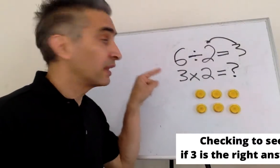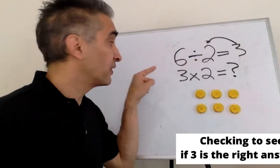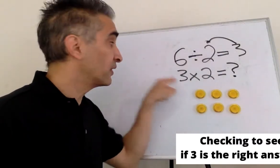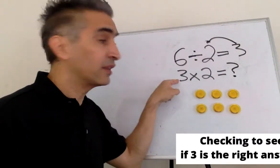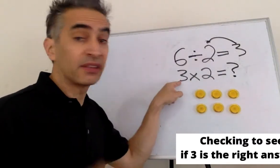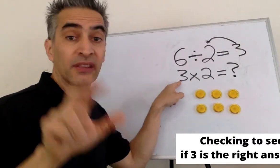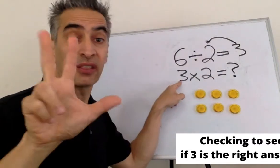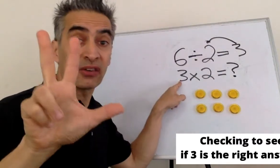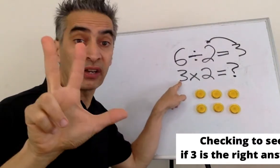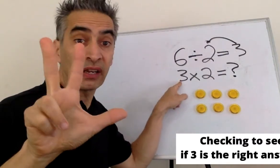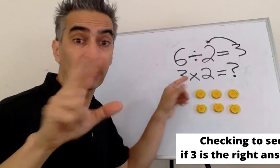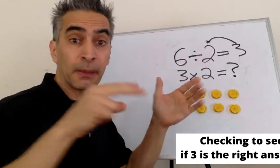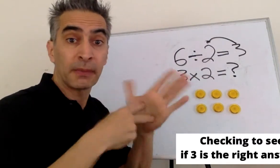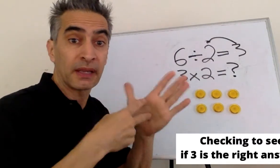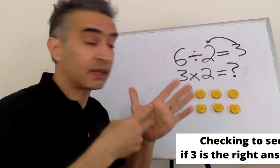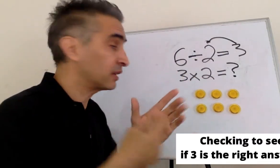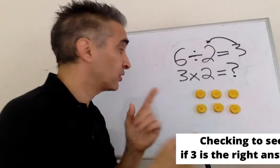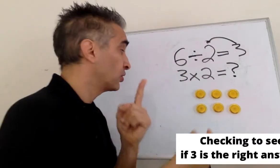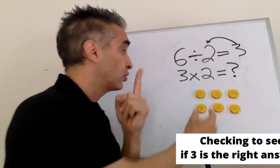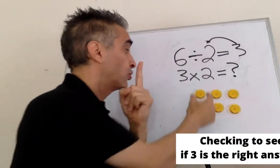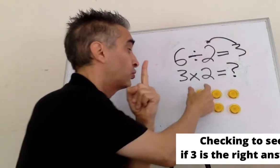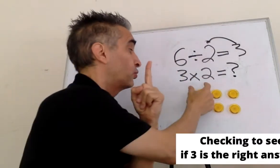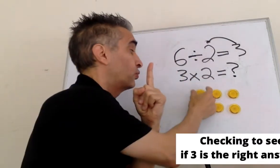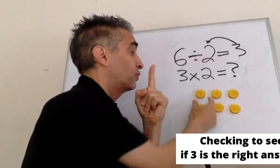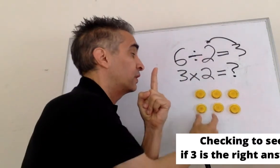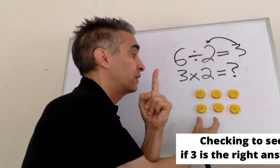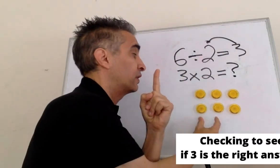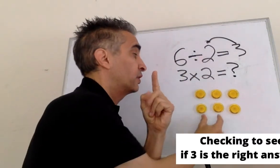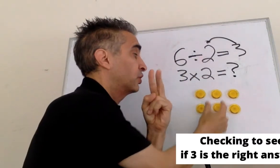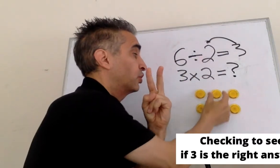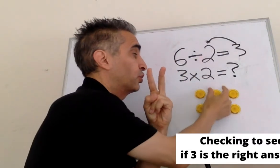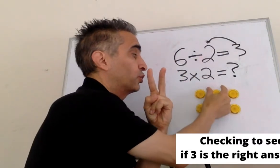This three refers to the number of columns.